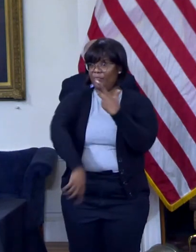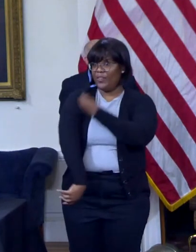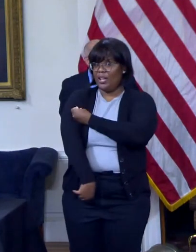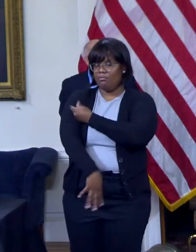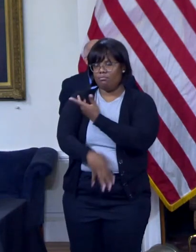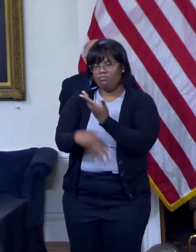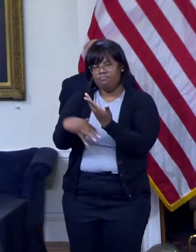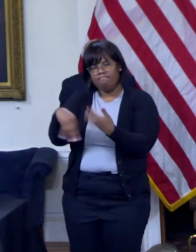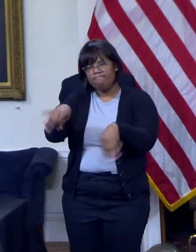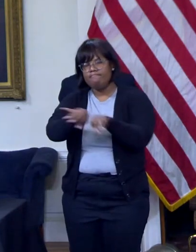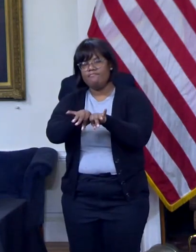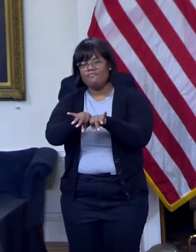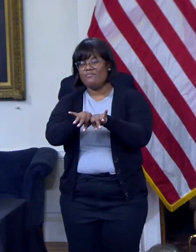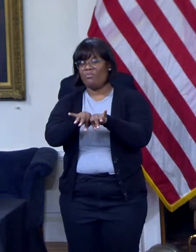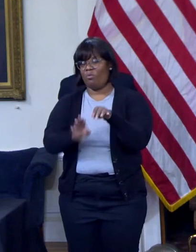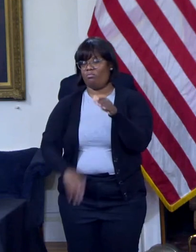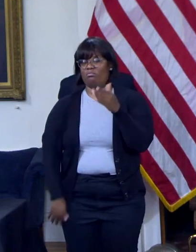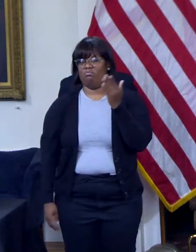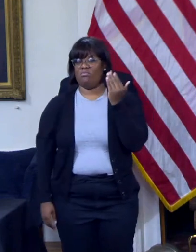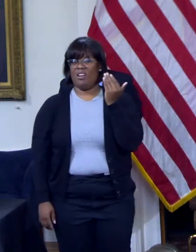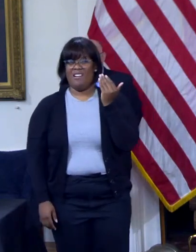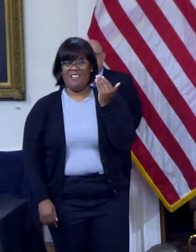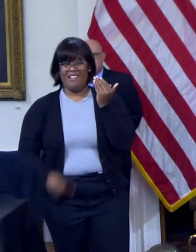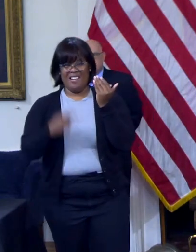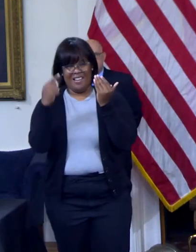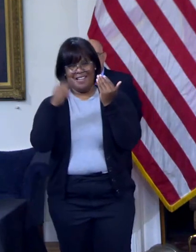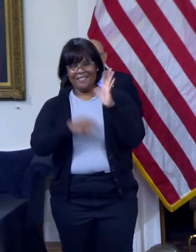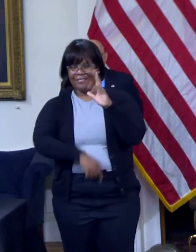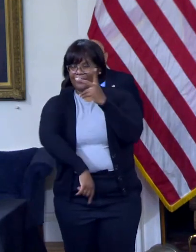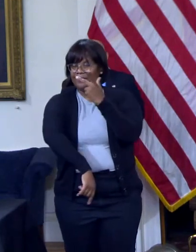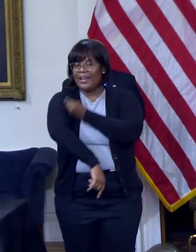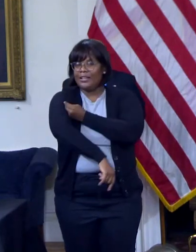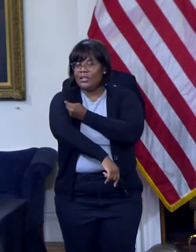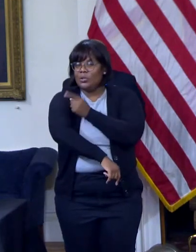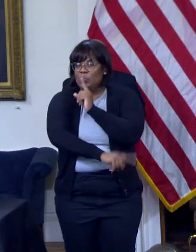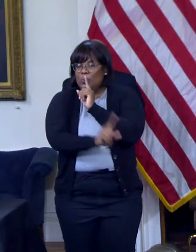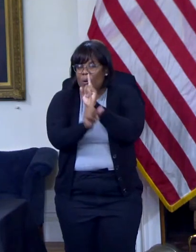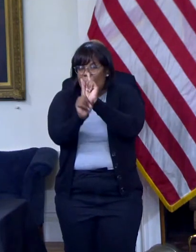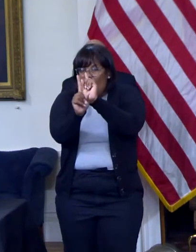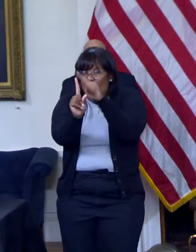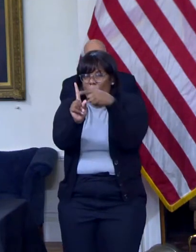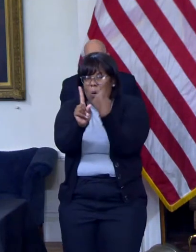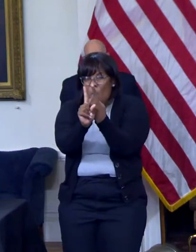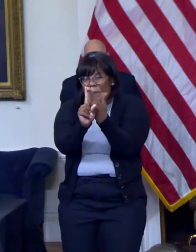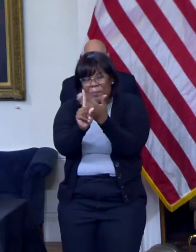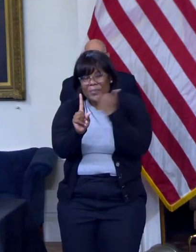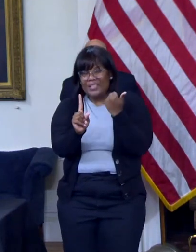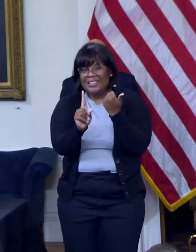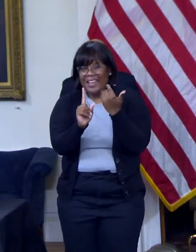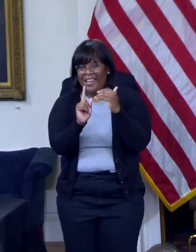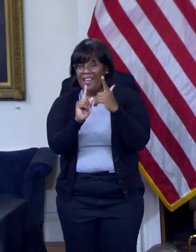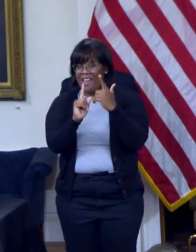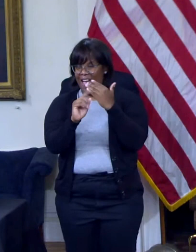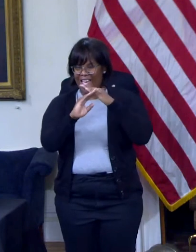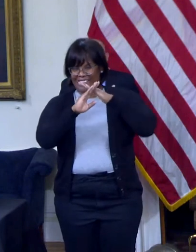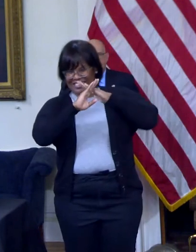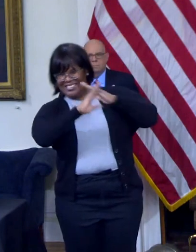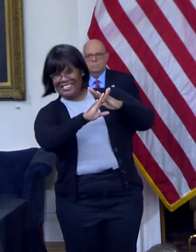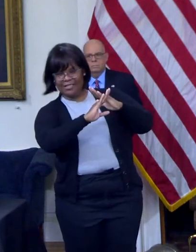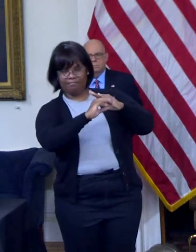remains the single best tool to fight COVID-19, to avoid